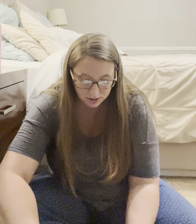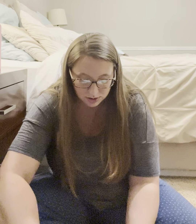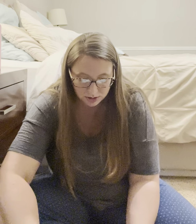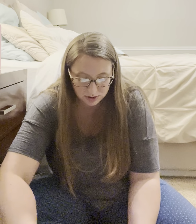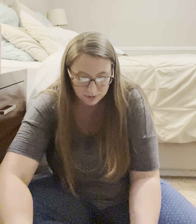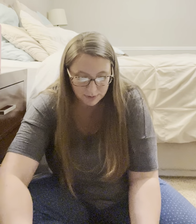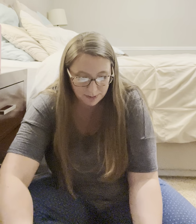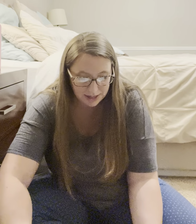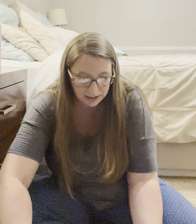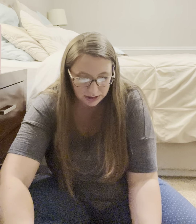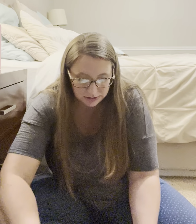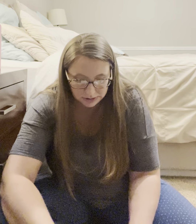My bad.